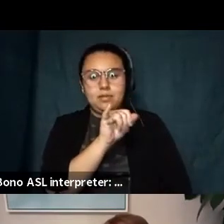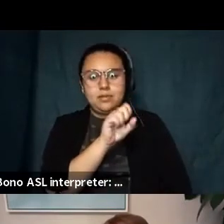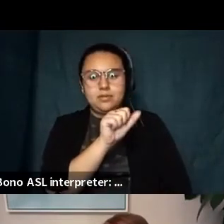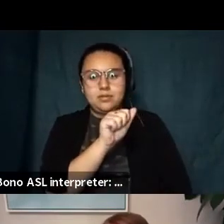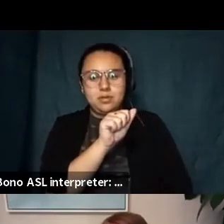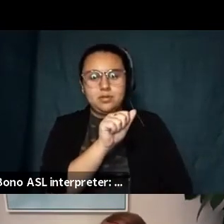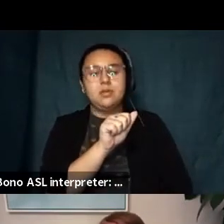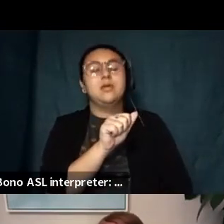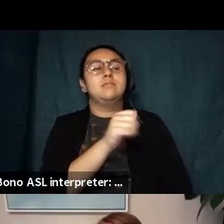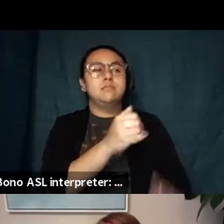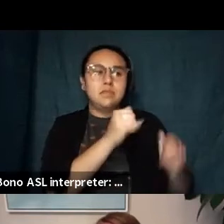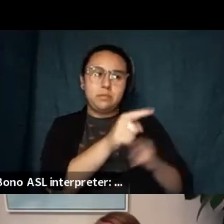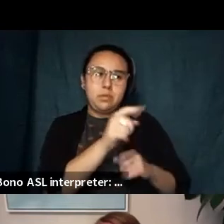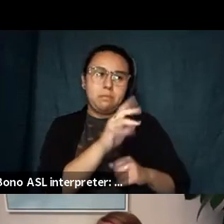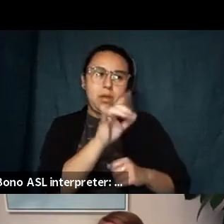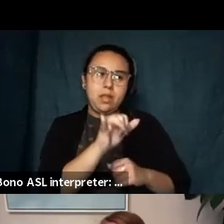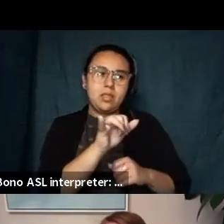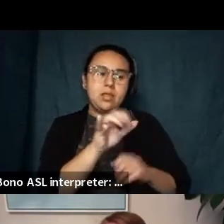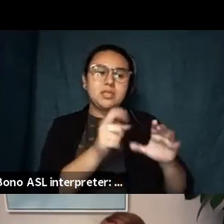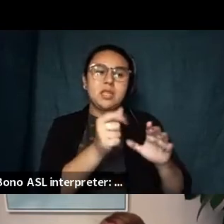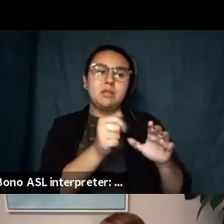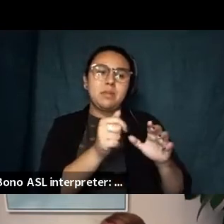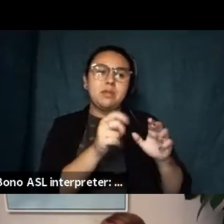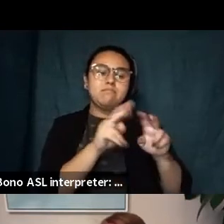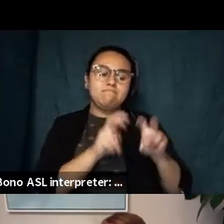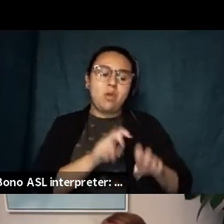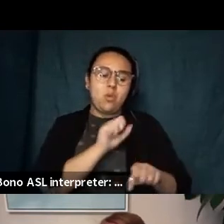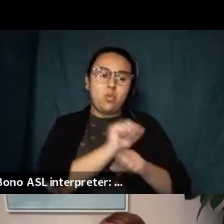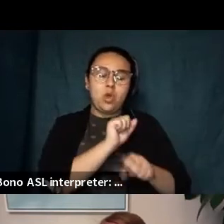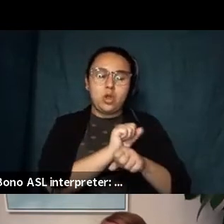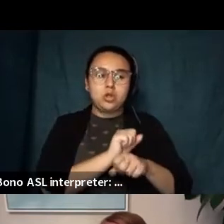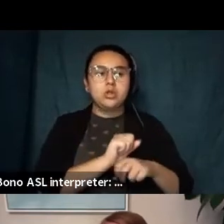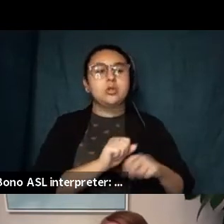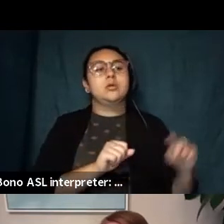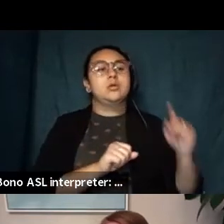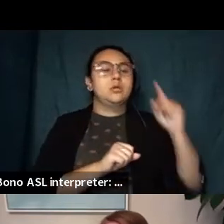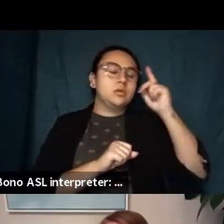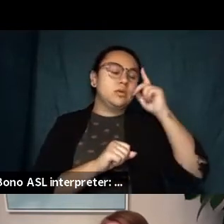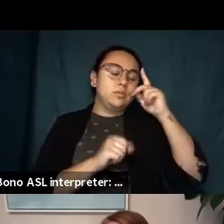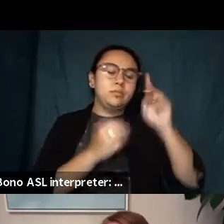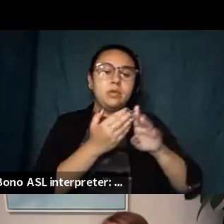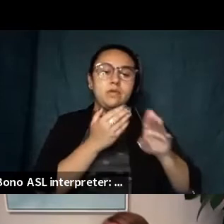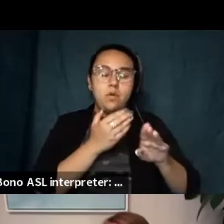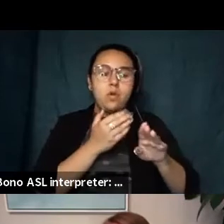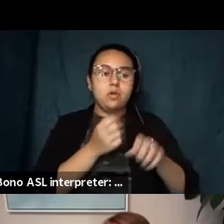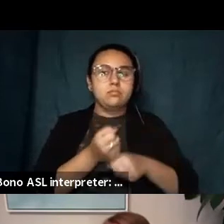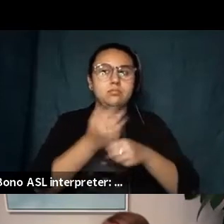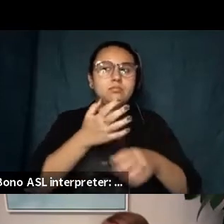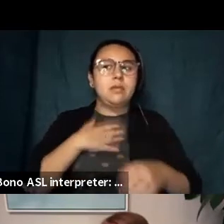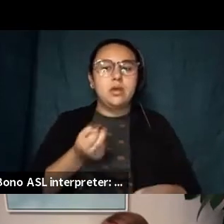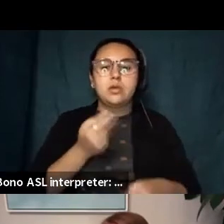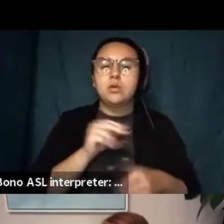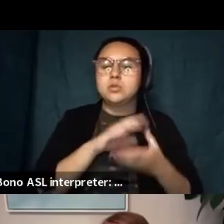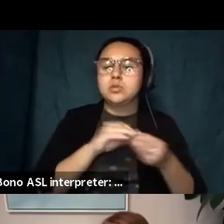before sort of tackling my own story so i have a master's in rhetoric and composition and so i'd spent like two years